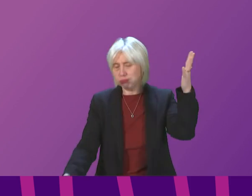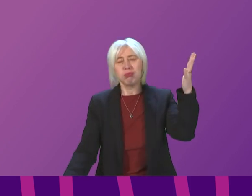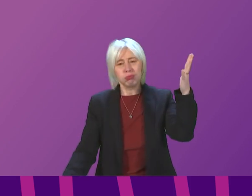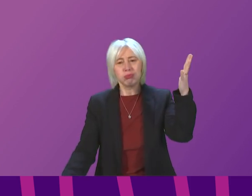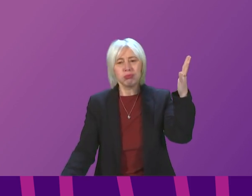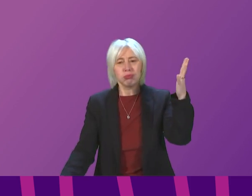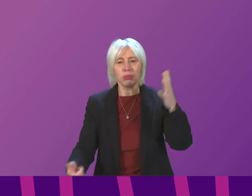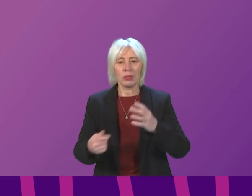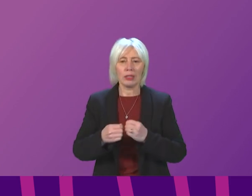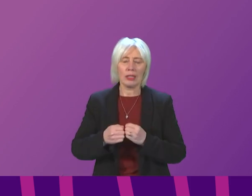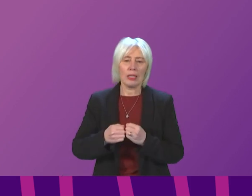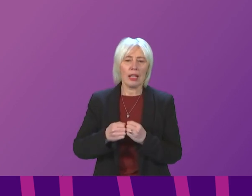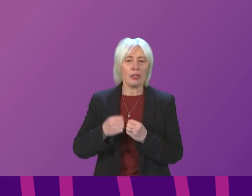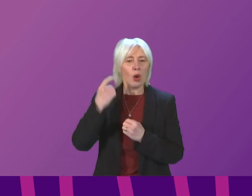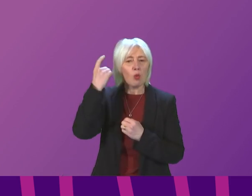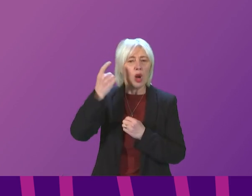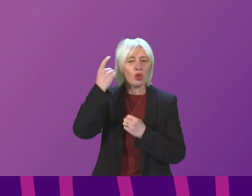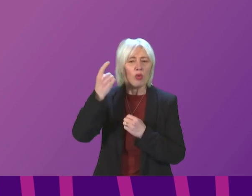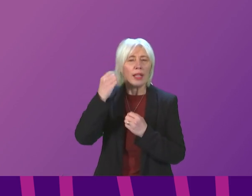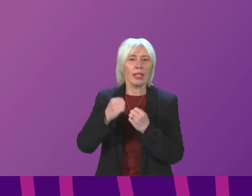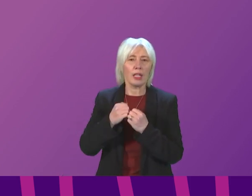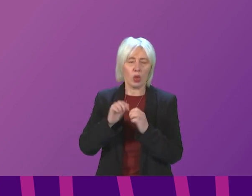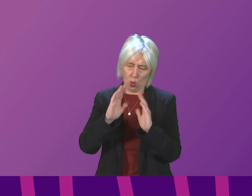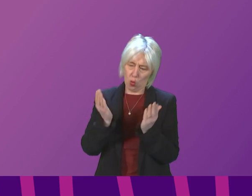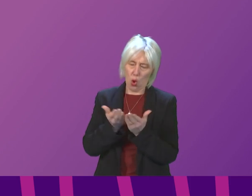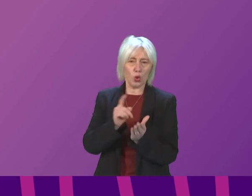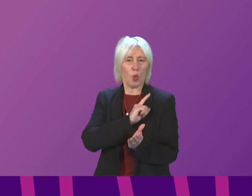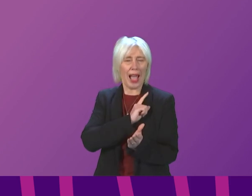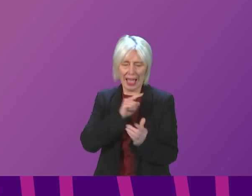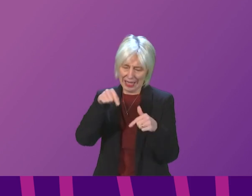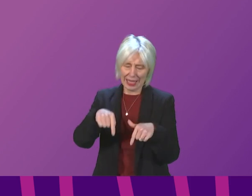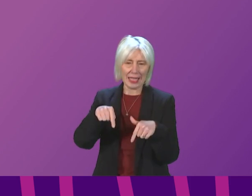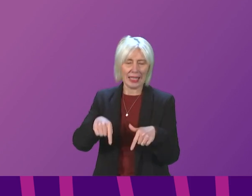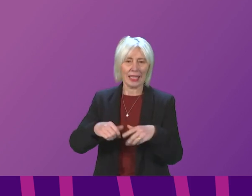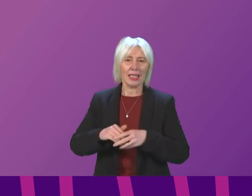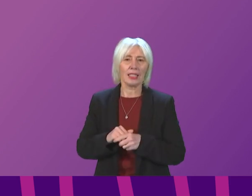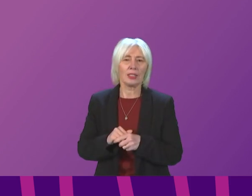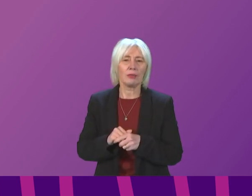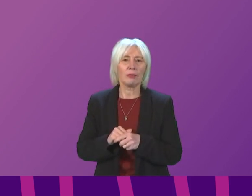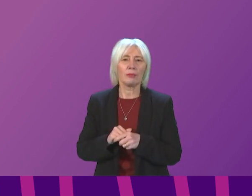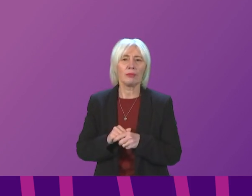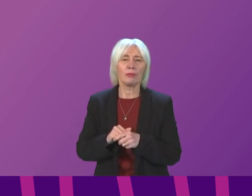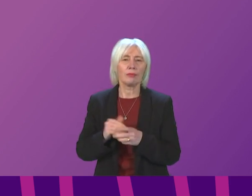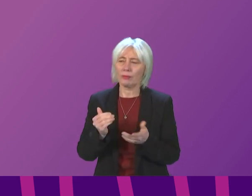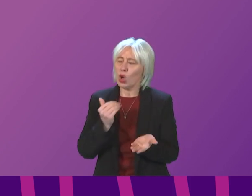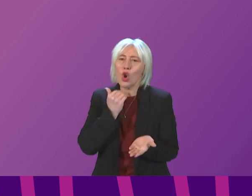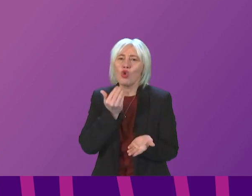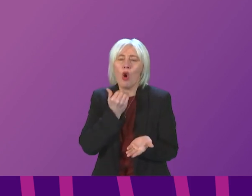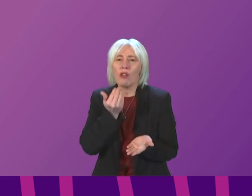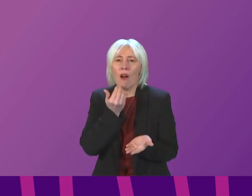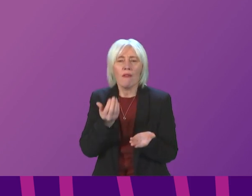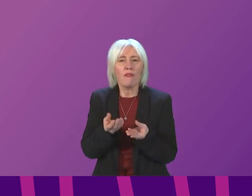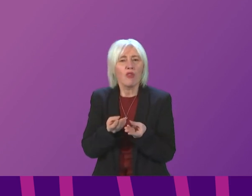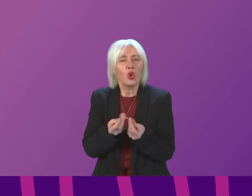And I wonder why the world is like this. Do we lack enough resources to alleviate